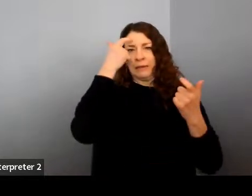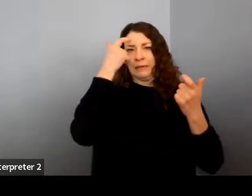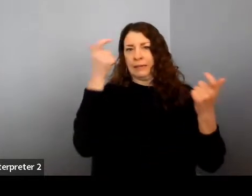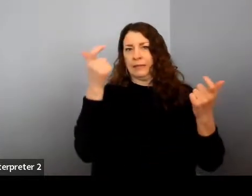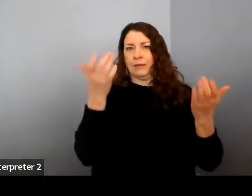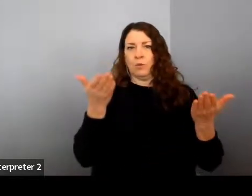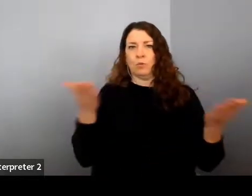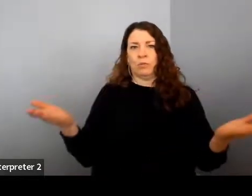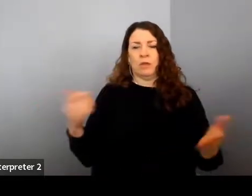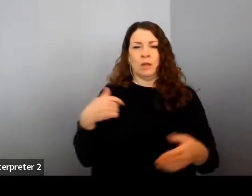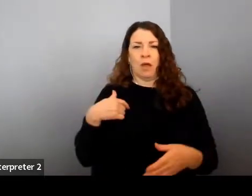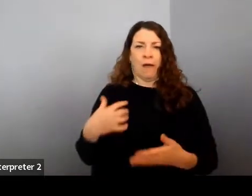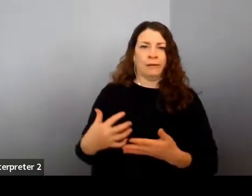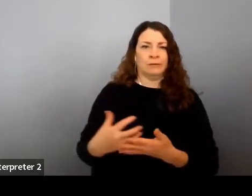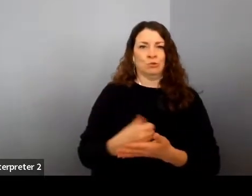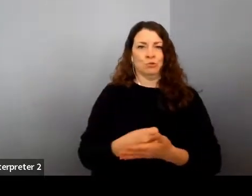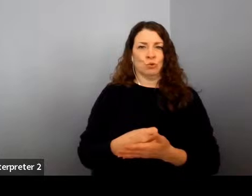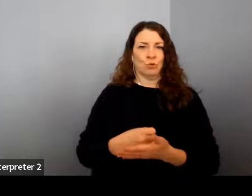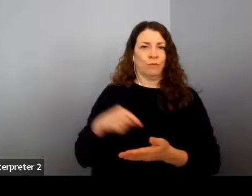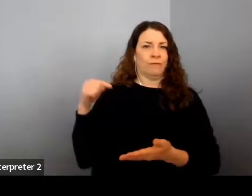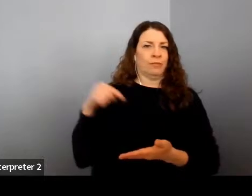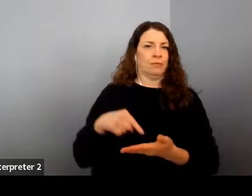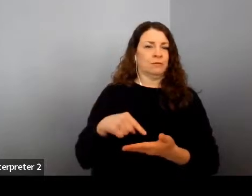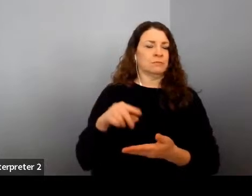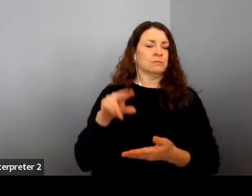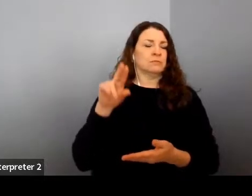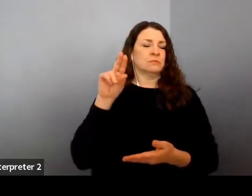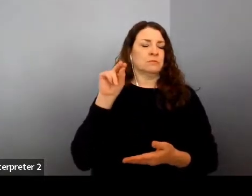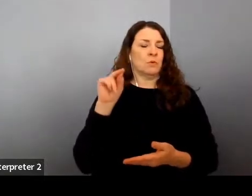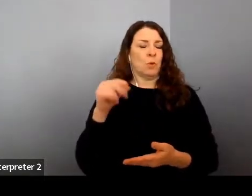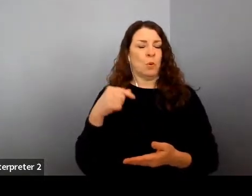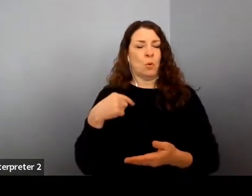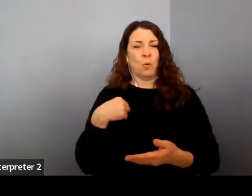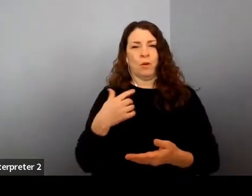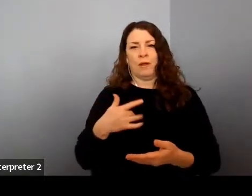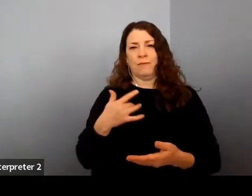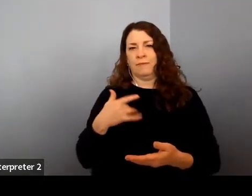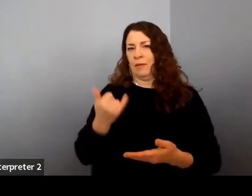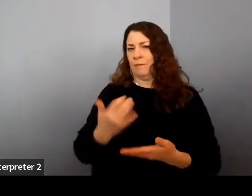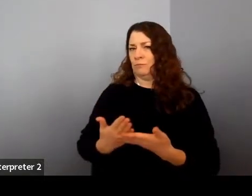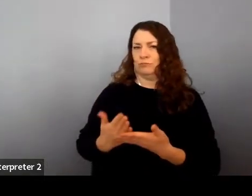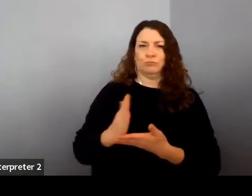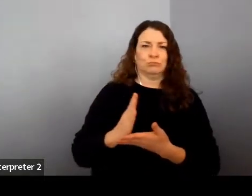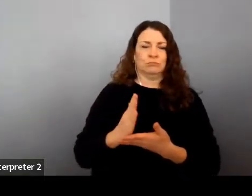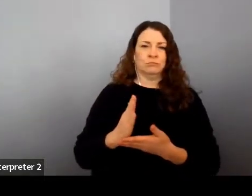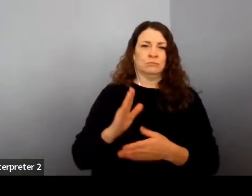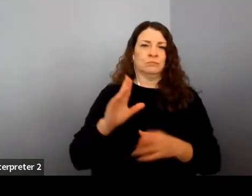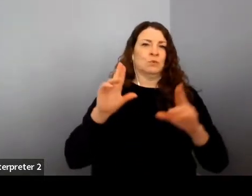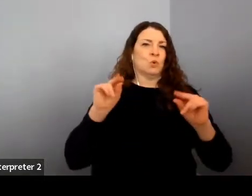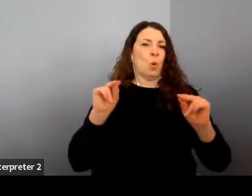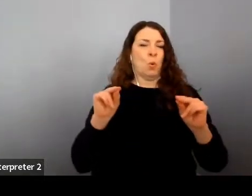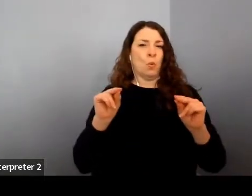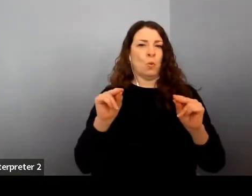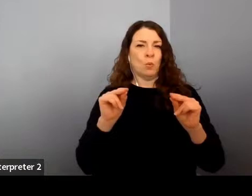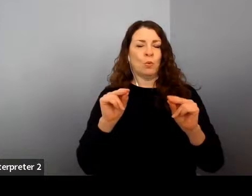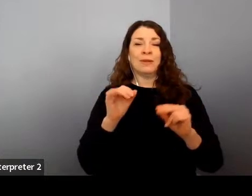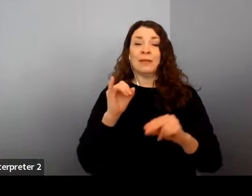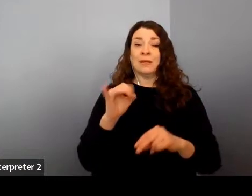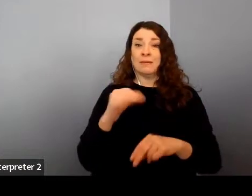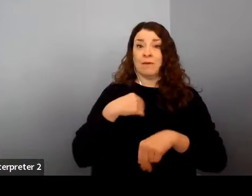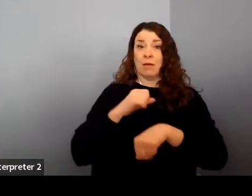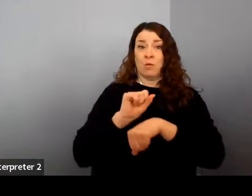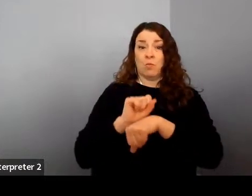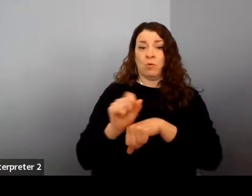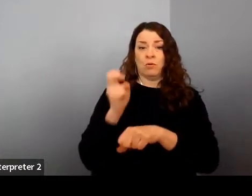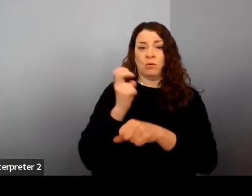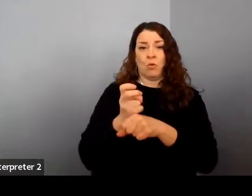like I deserve to do this or, you know, I'm entitled to anything. It's more like, if I work hard enough, I